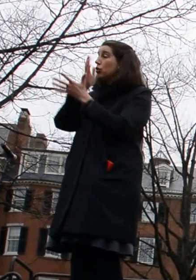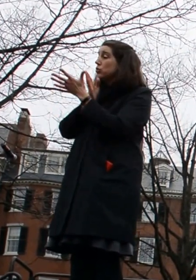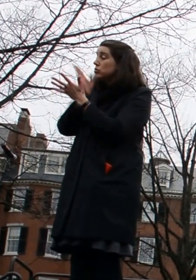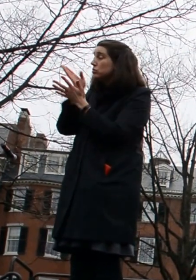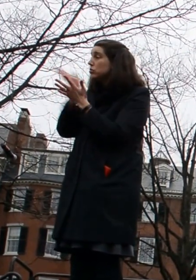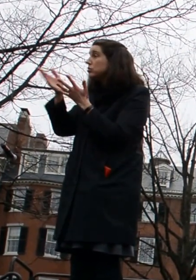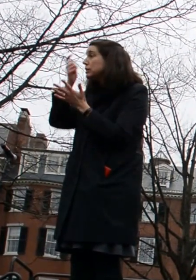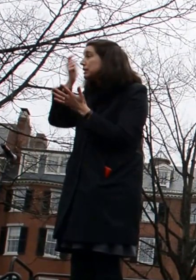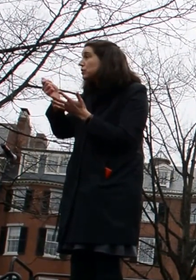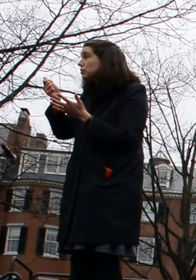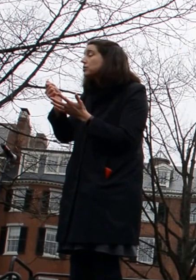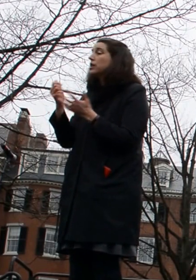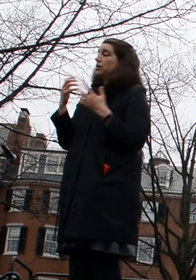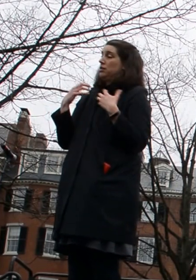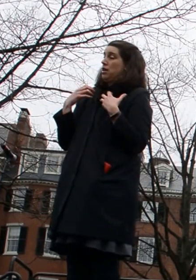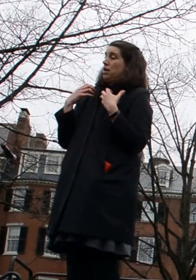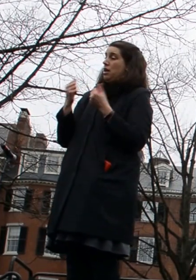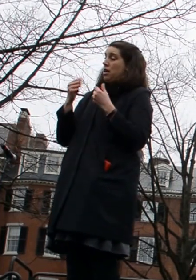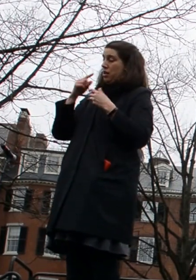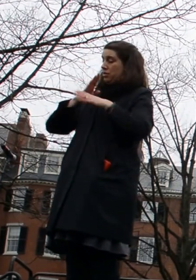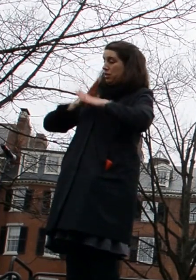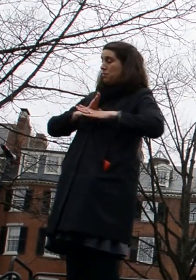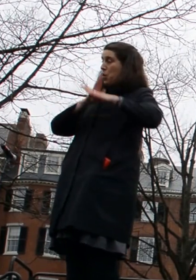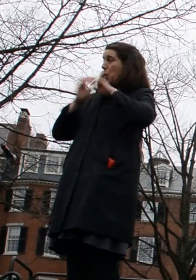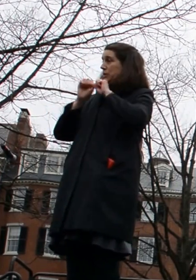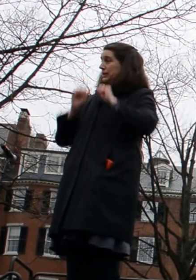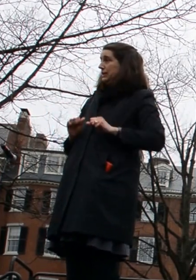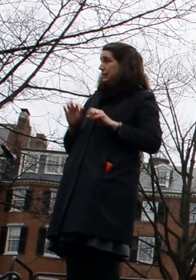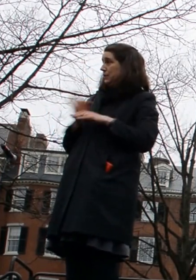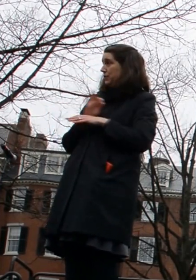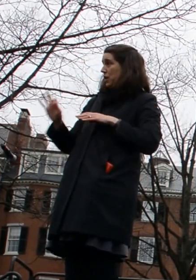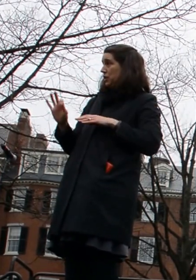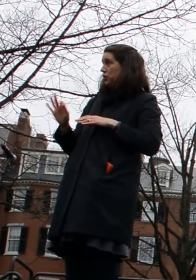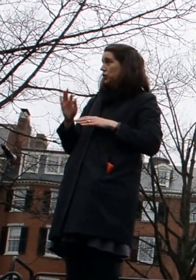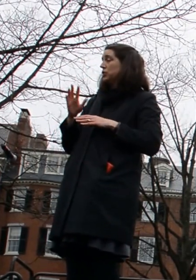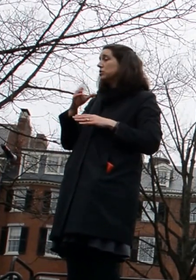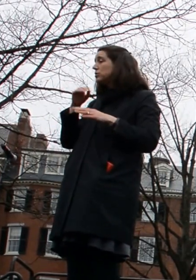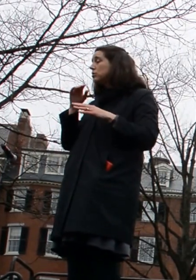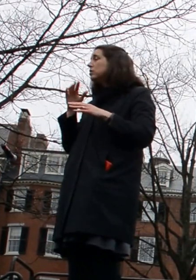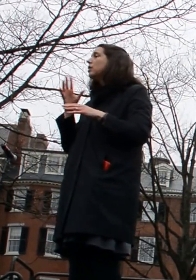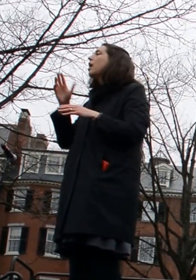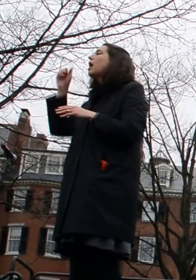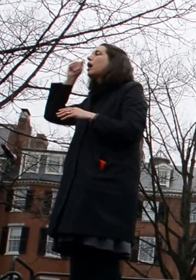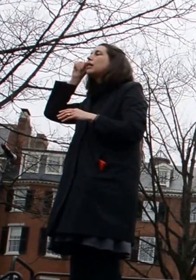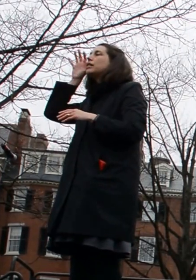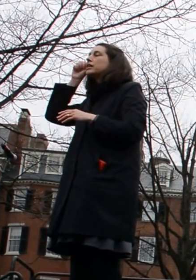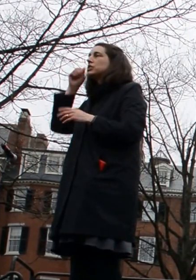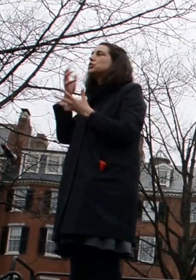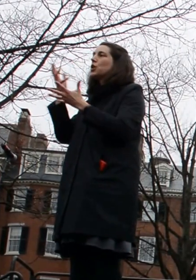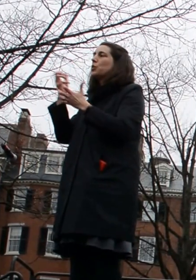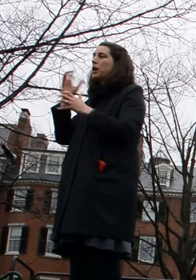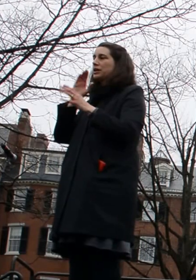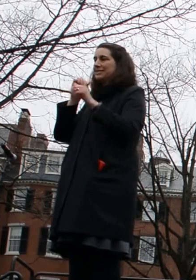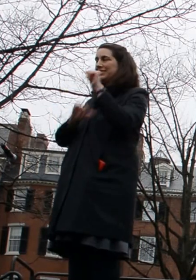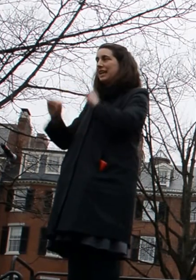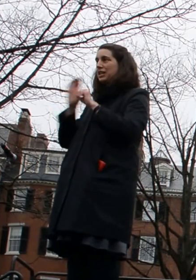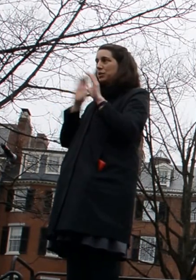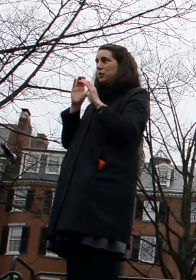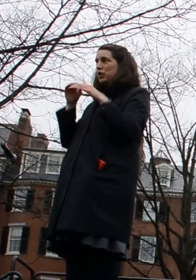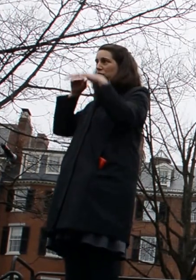how the immune system functions against pathogens. Alicia also cares about making science communication accessible to all minority groups